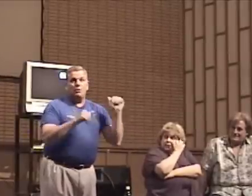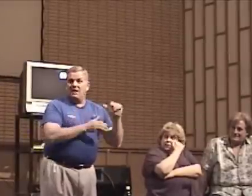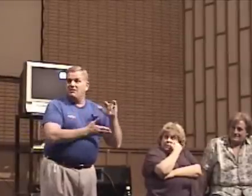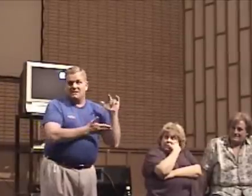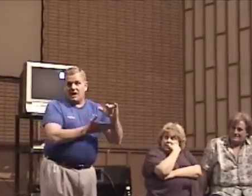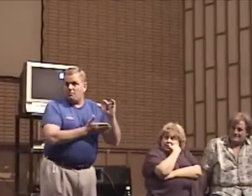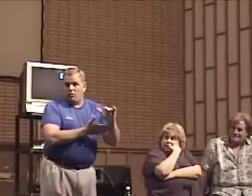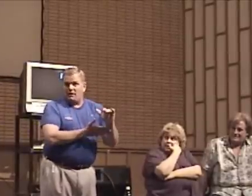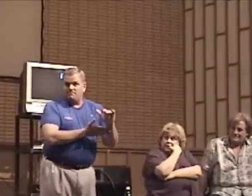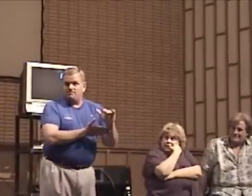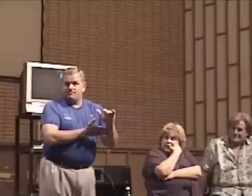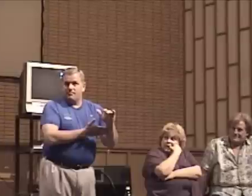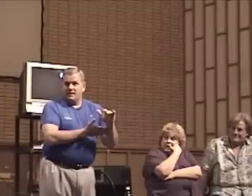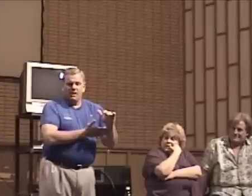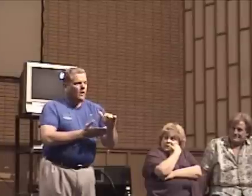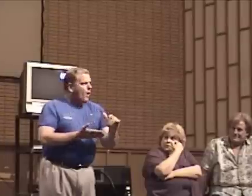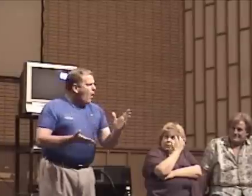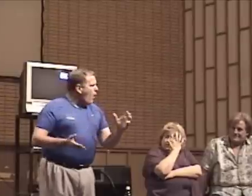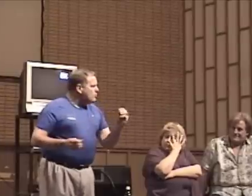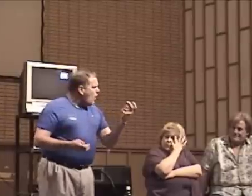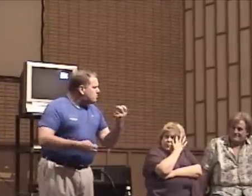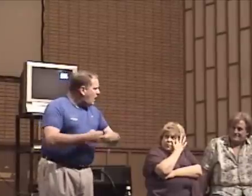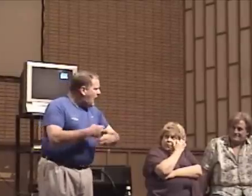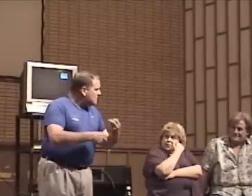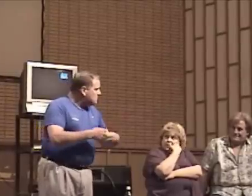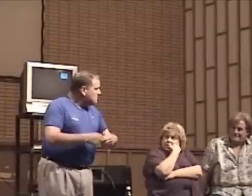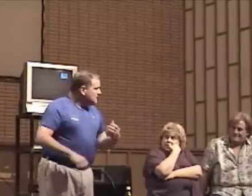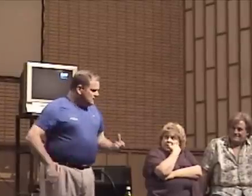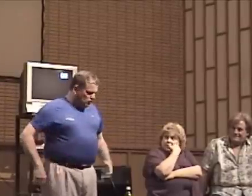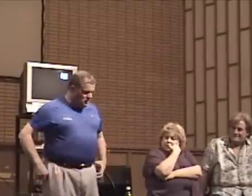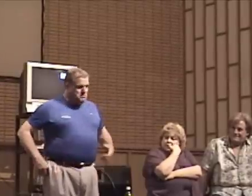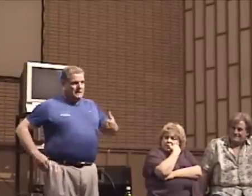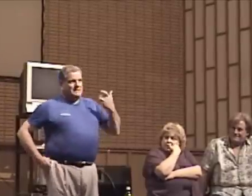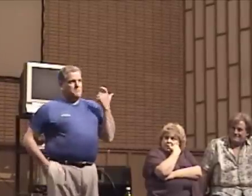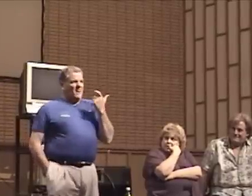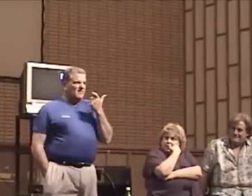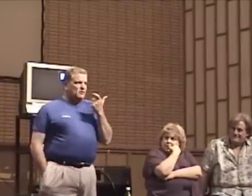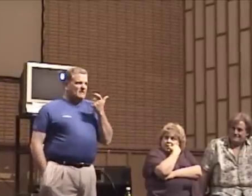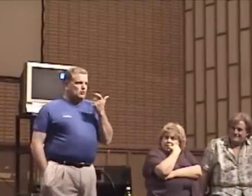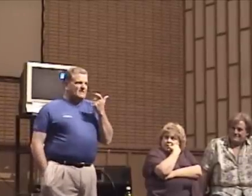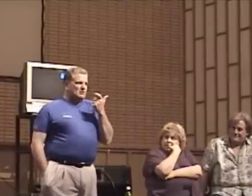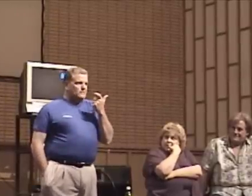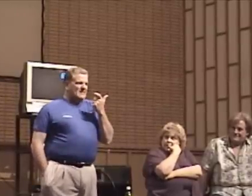we leave this airport. He said, oh! No problem. So she picked up. I'm like, I don't know what to do.